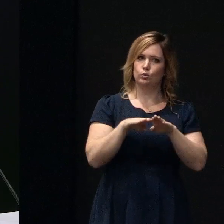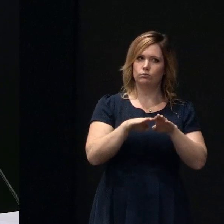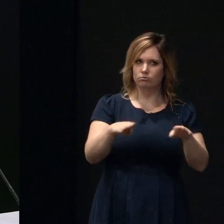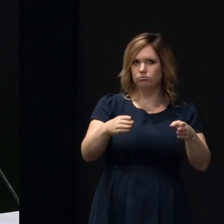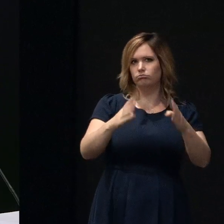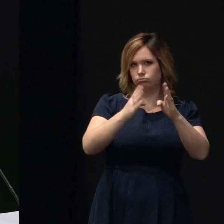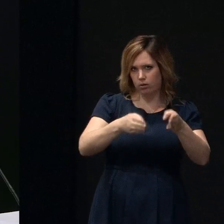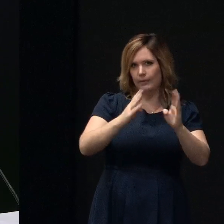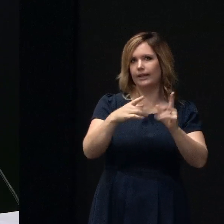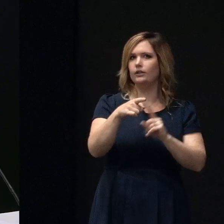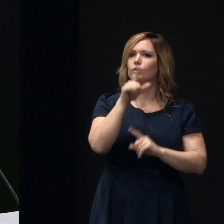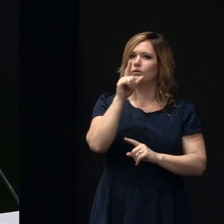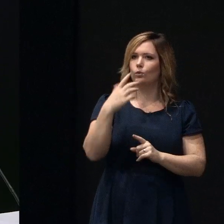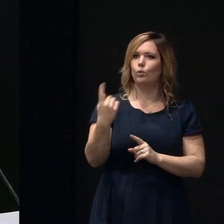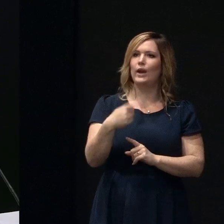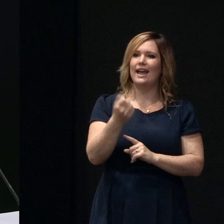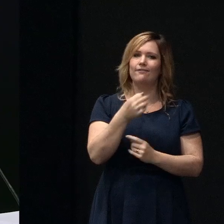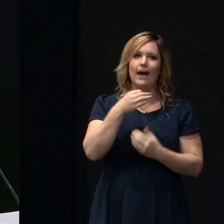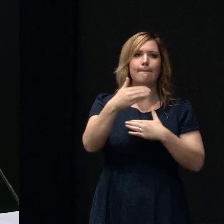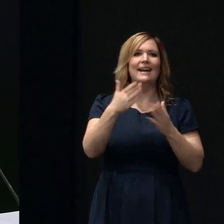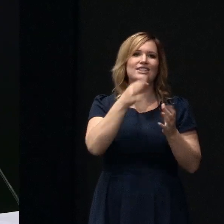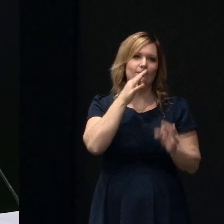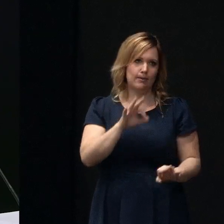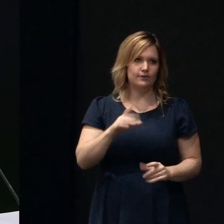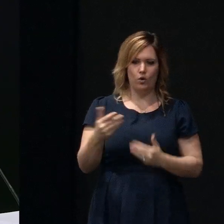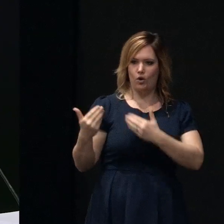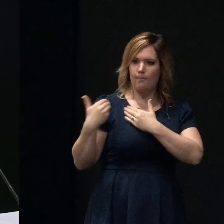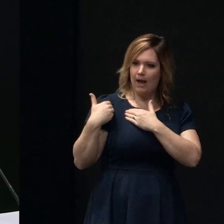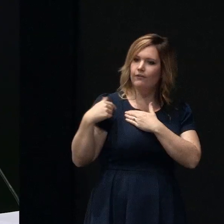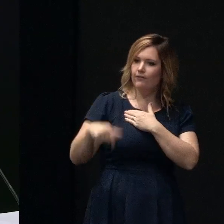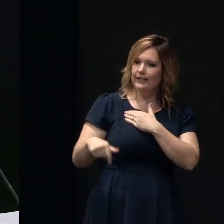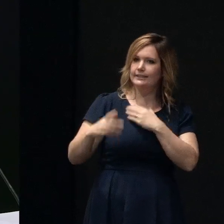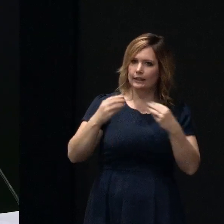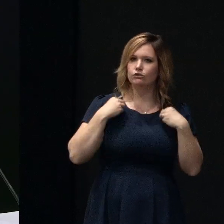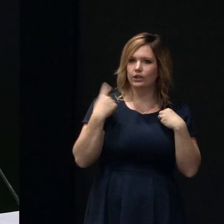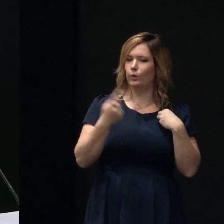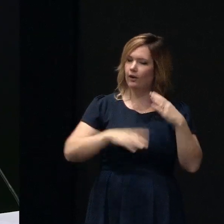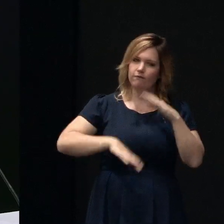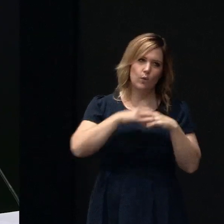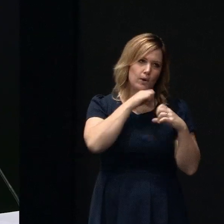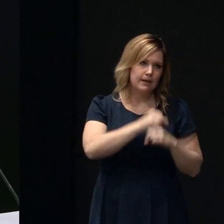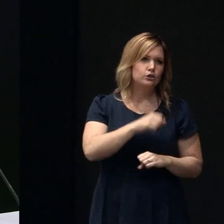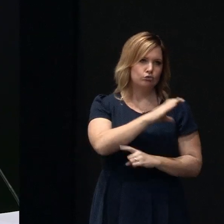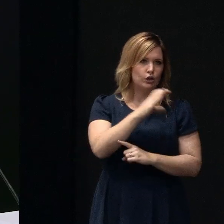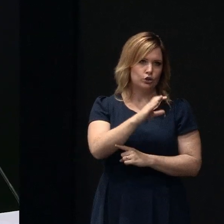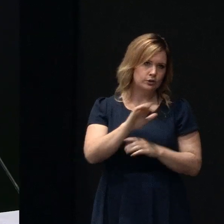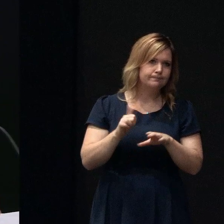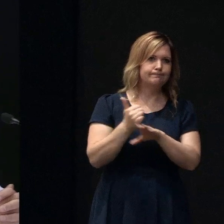we have a growth package that's out there now so on behalf of the industry we're absolutely committed to Christchurch and getting it back on its feet